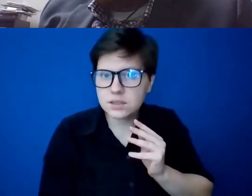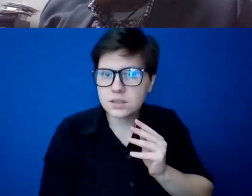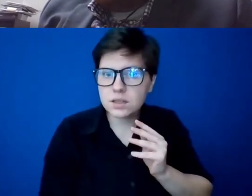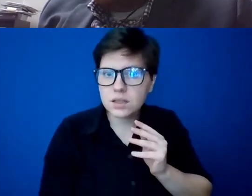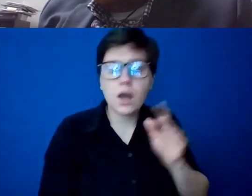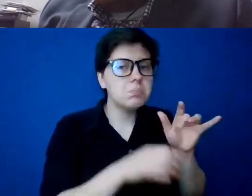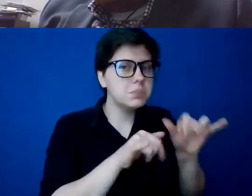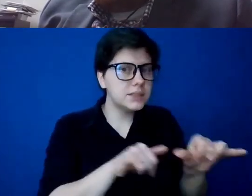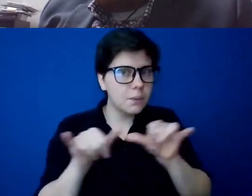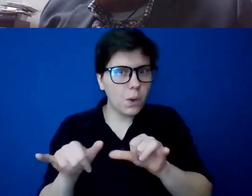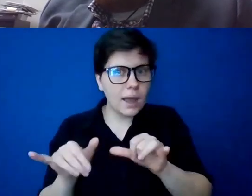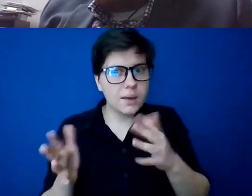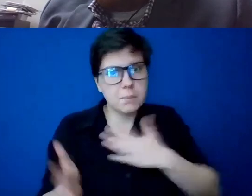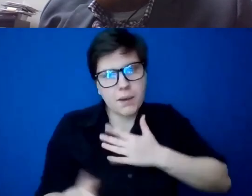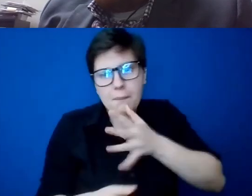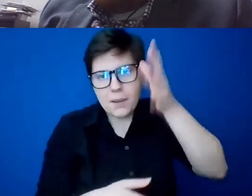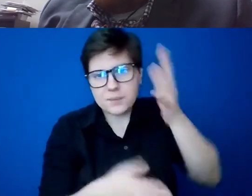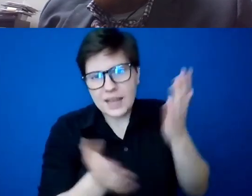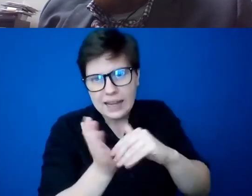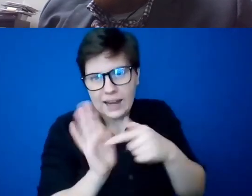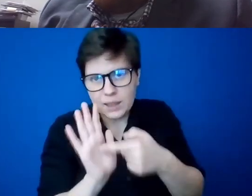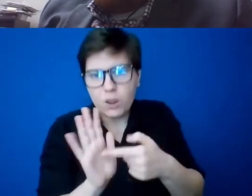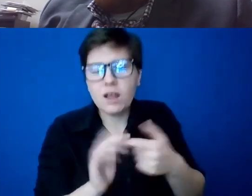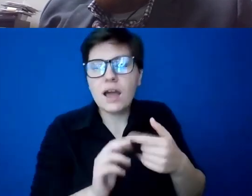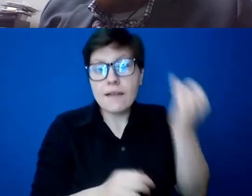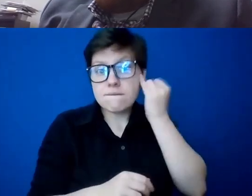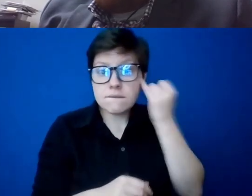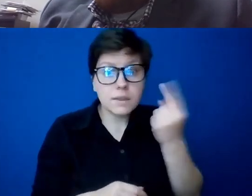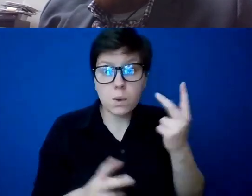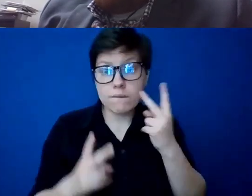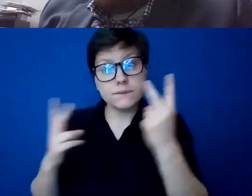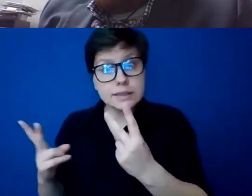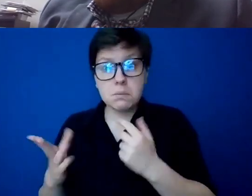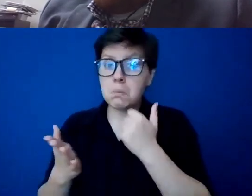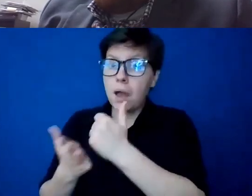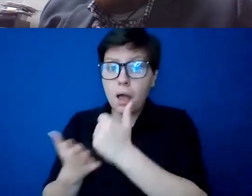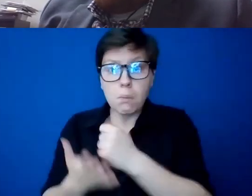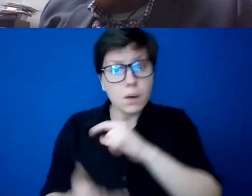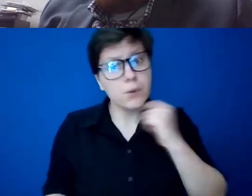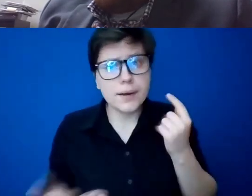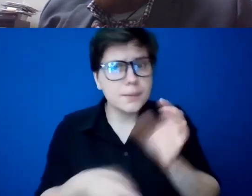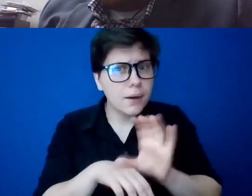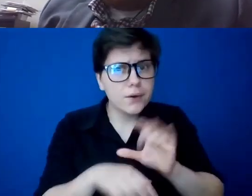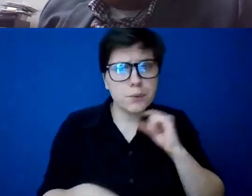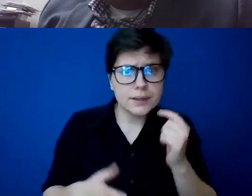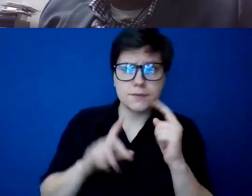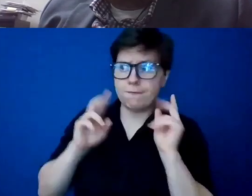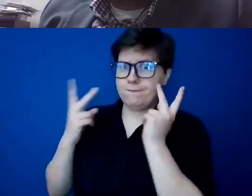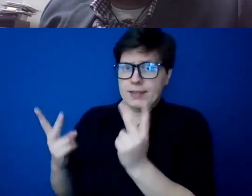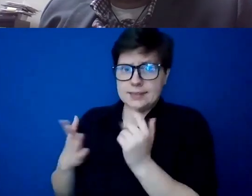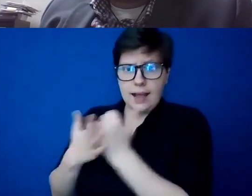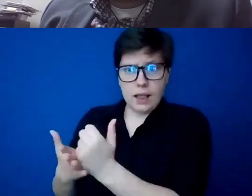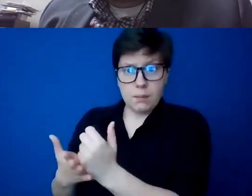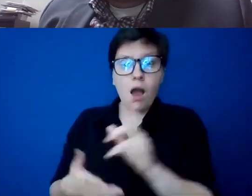uh, I'll use my mom and dad. My mom and dad, if somebody visited and helped them, the parish priest, that, that priest